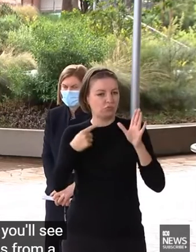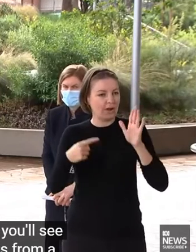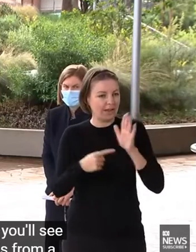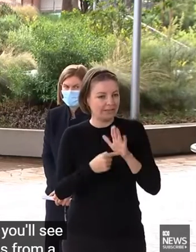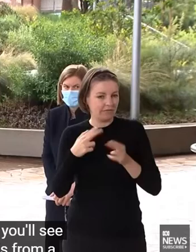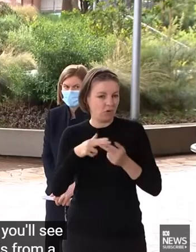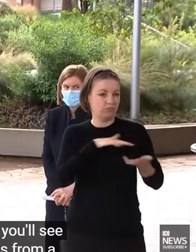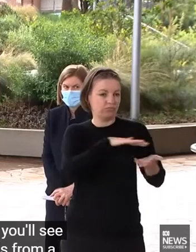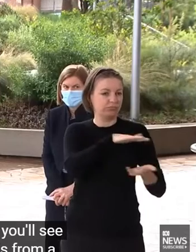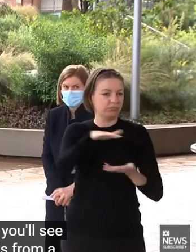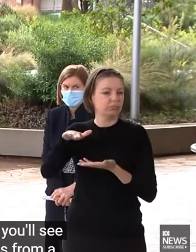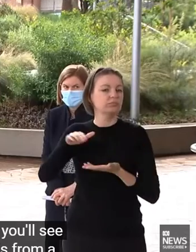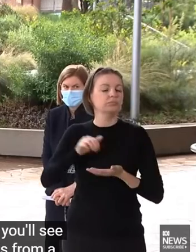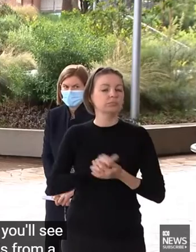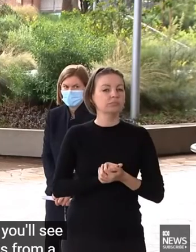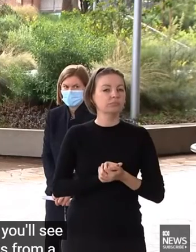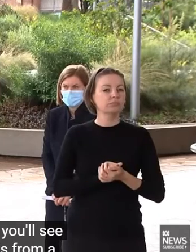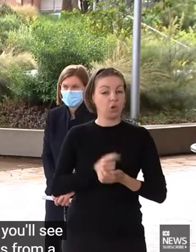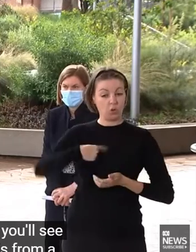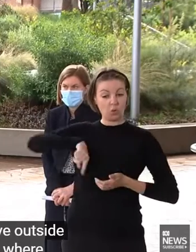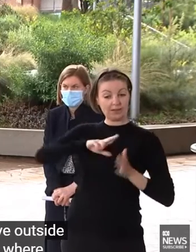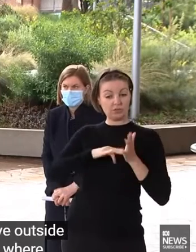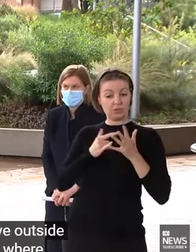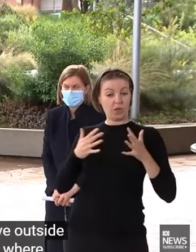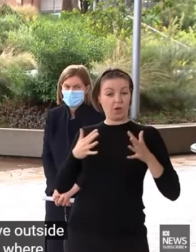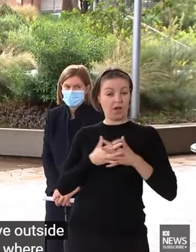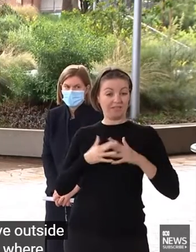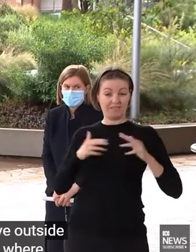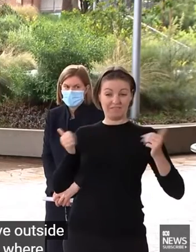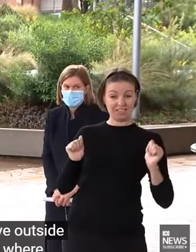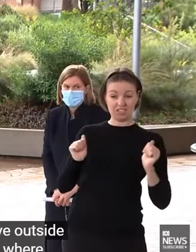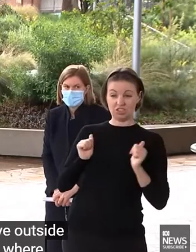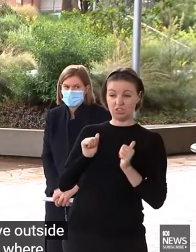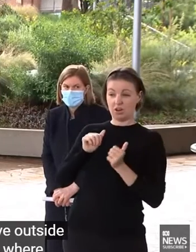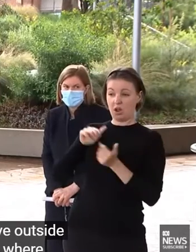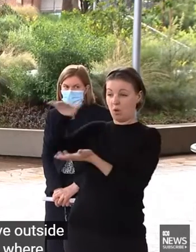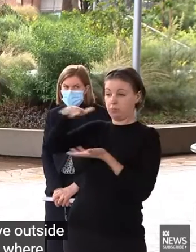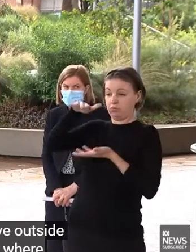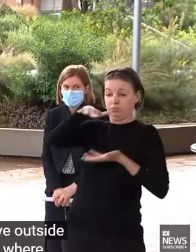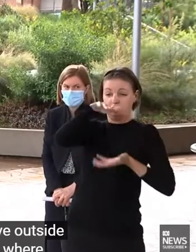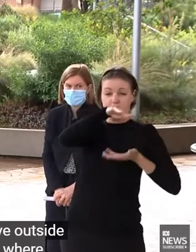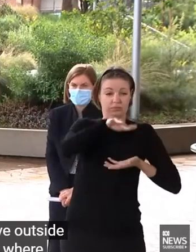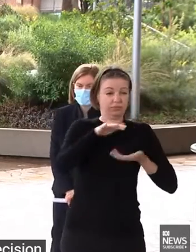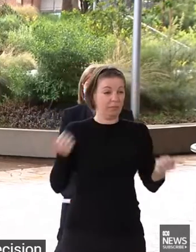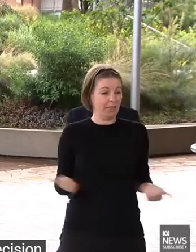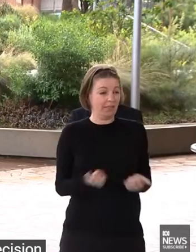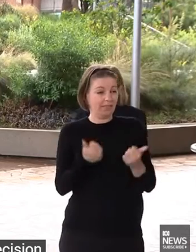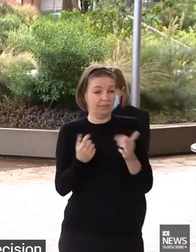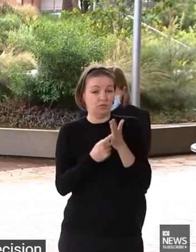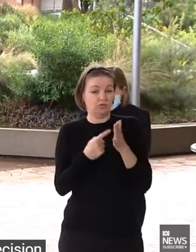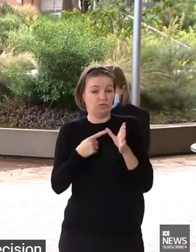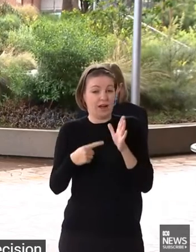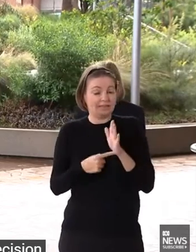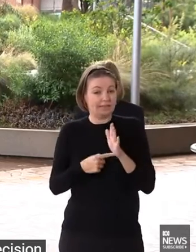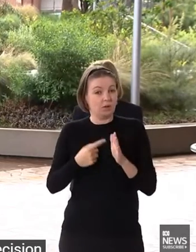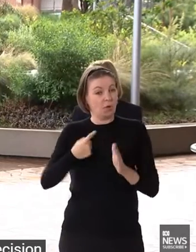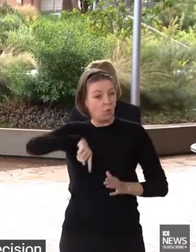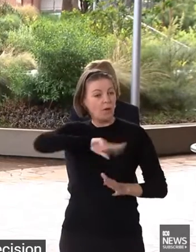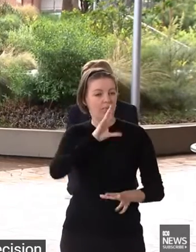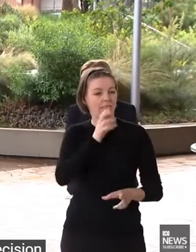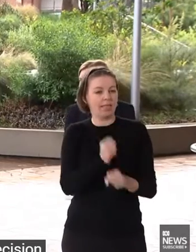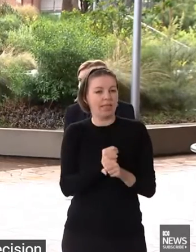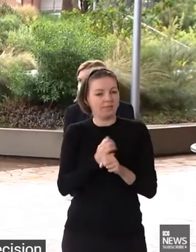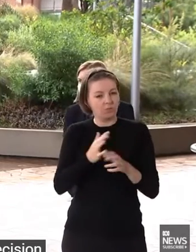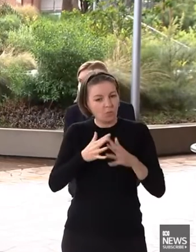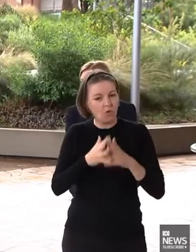decision to go and procure more than any other government across the country. Because we think and we believe that those tests would